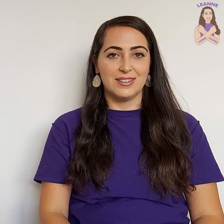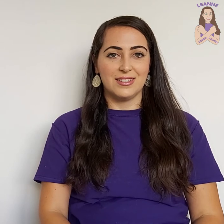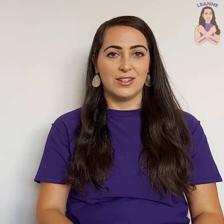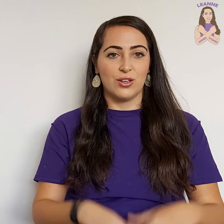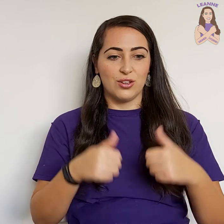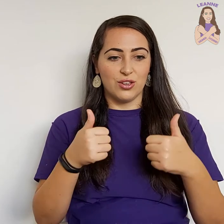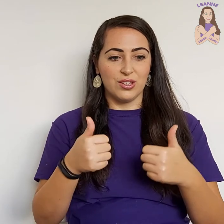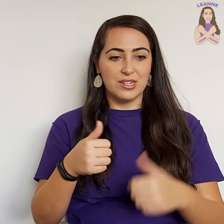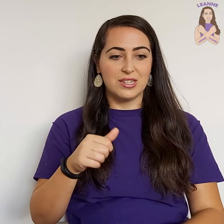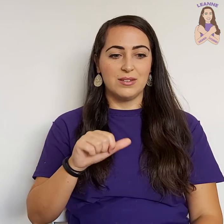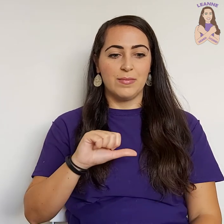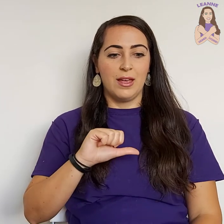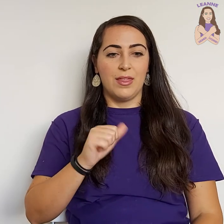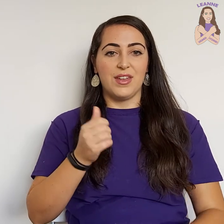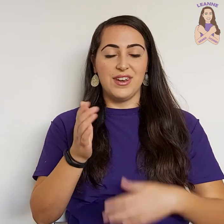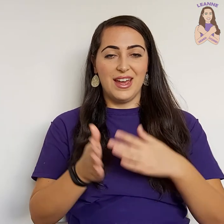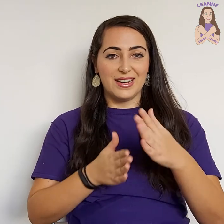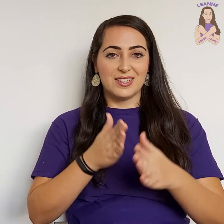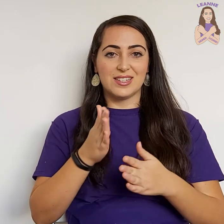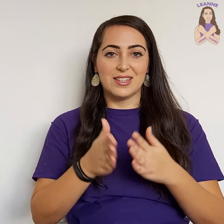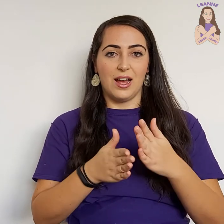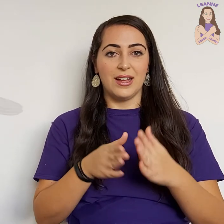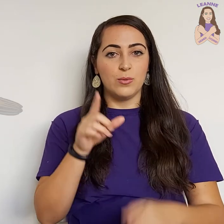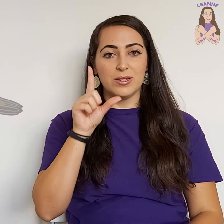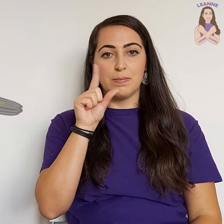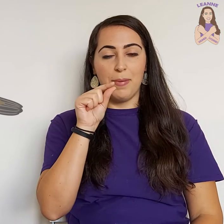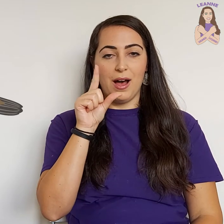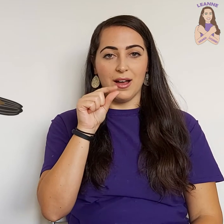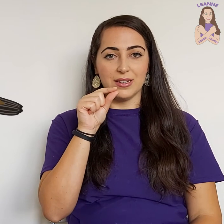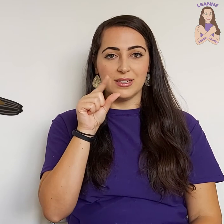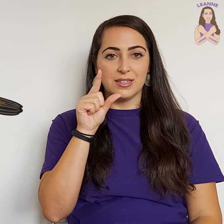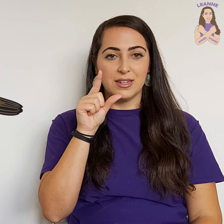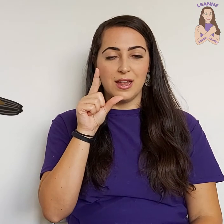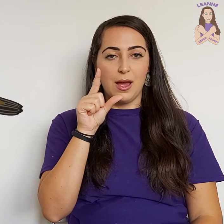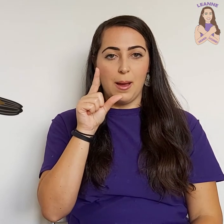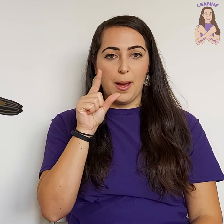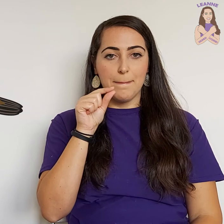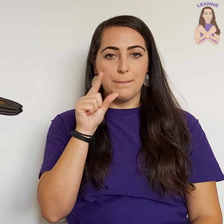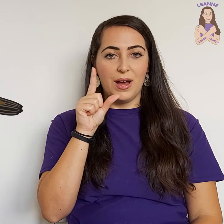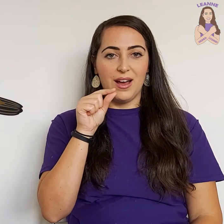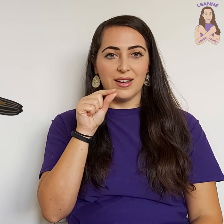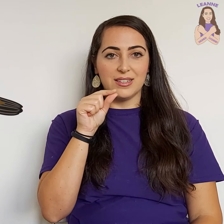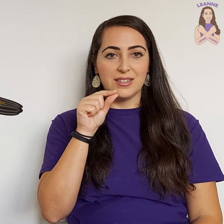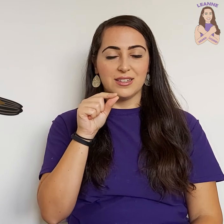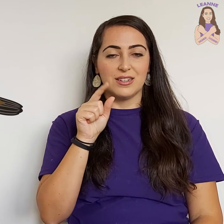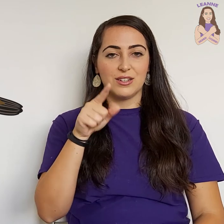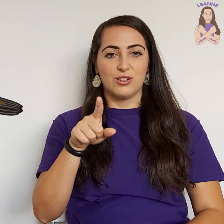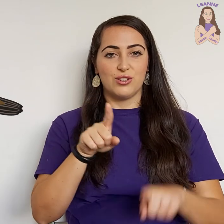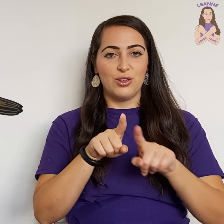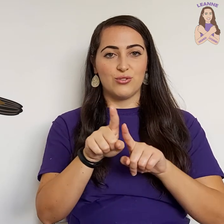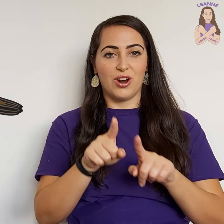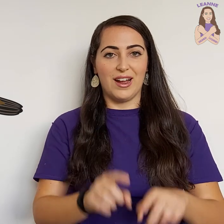Good. The next sign was bird. Bird. You try.